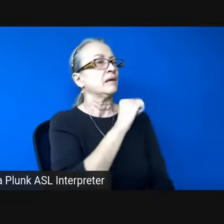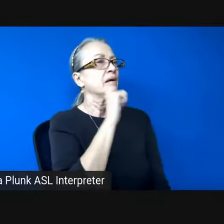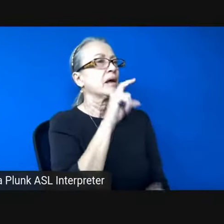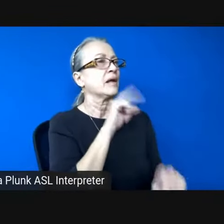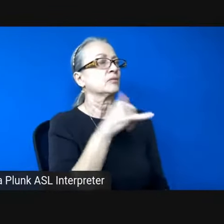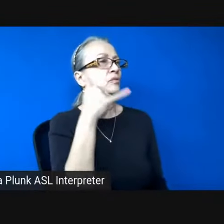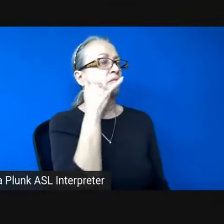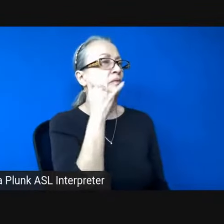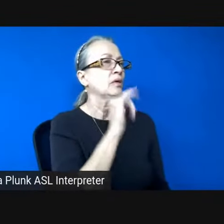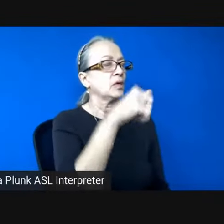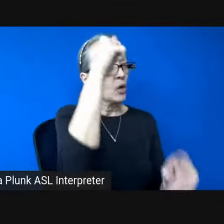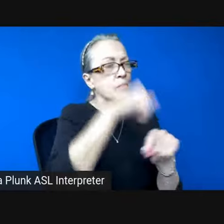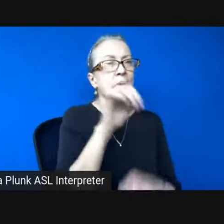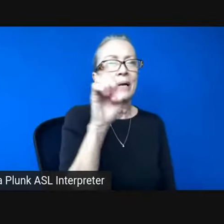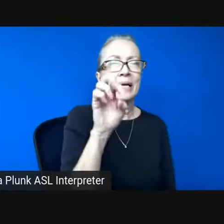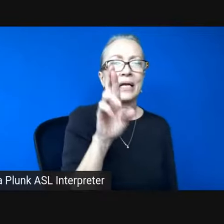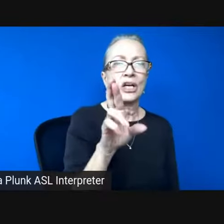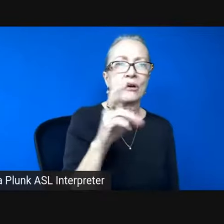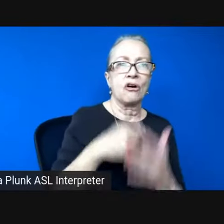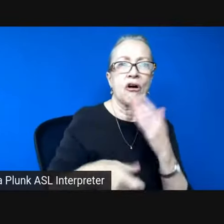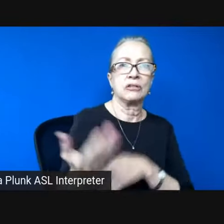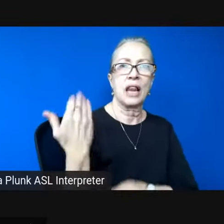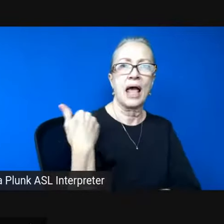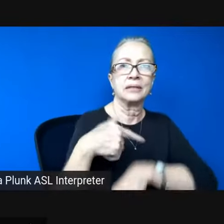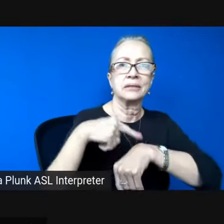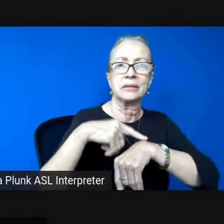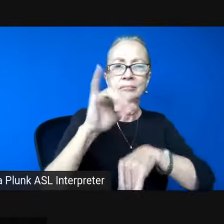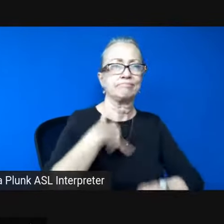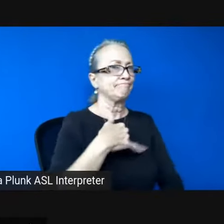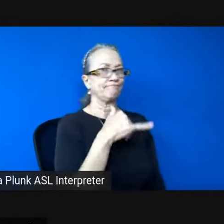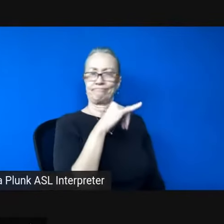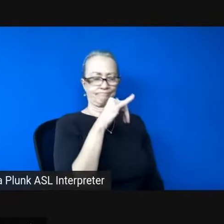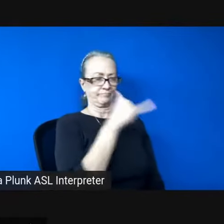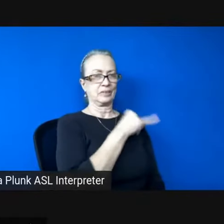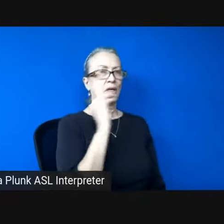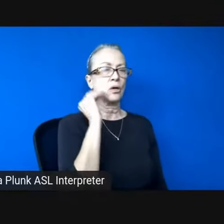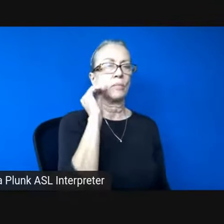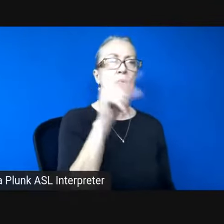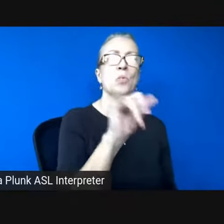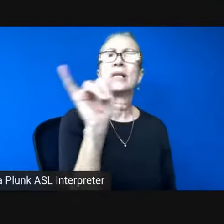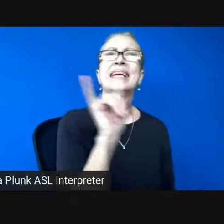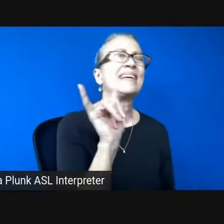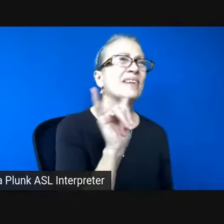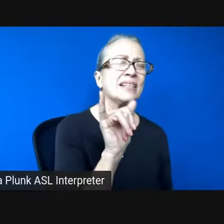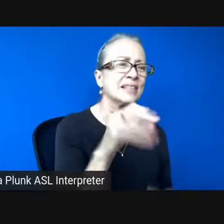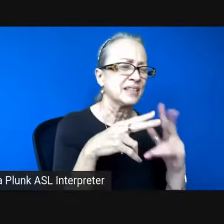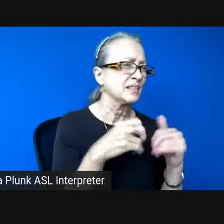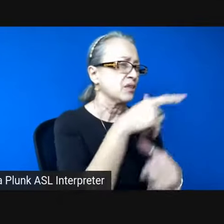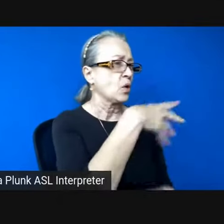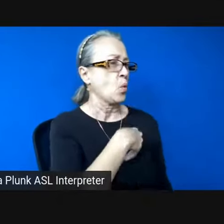last time, so I just stayed home. When even the stores in the white neighborhoods had nothing on the shelves.